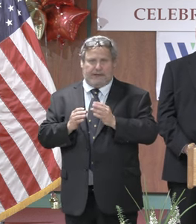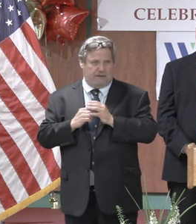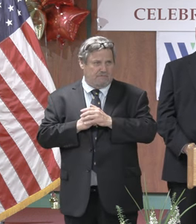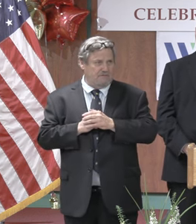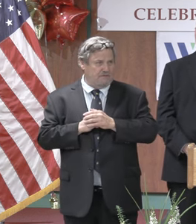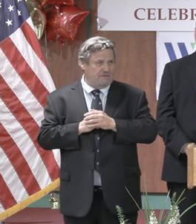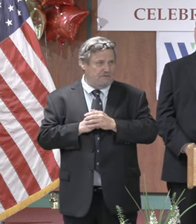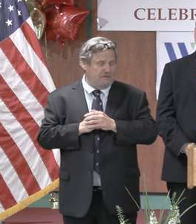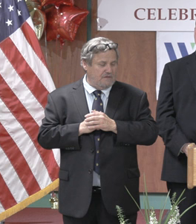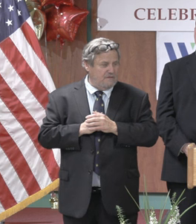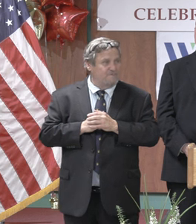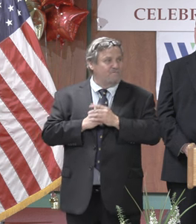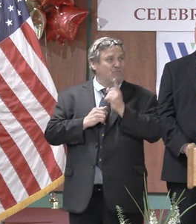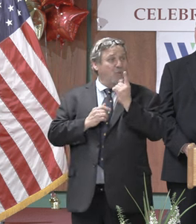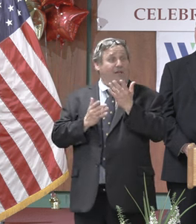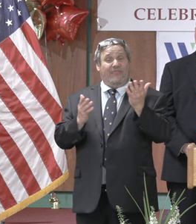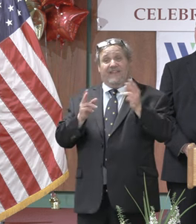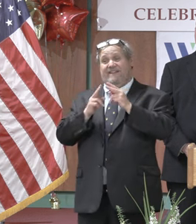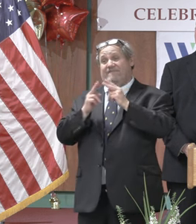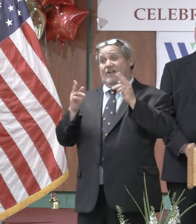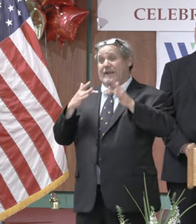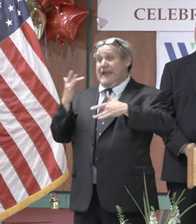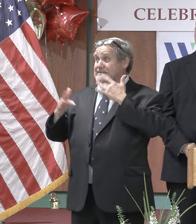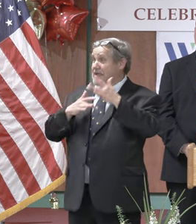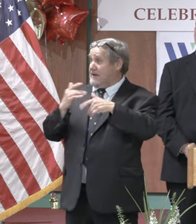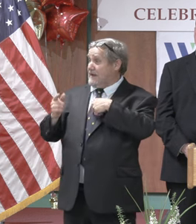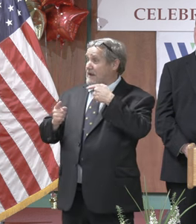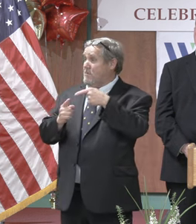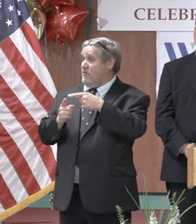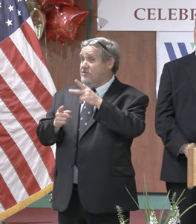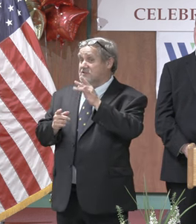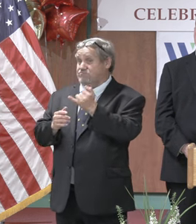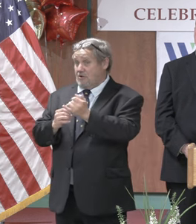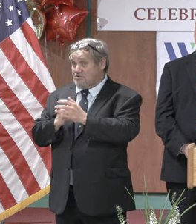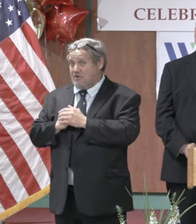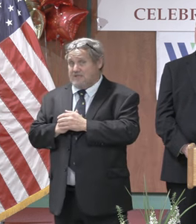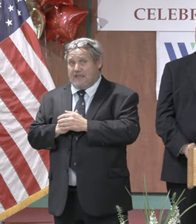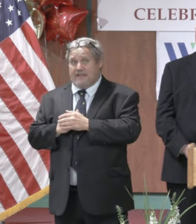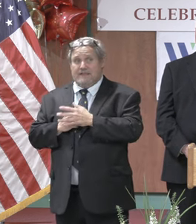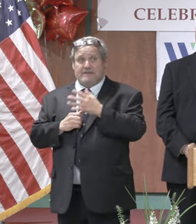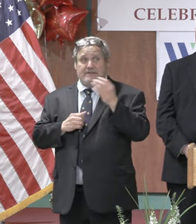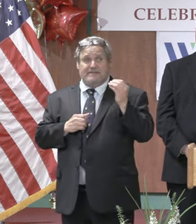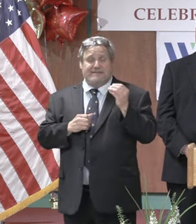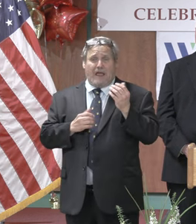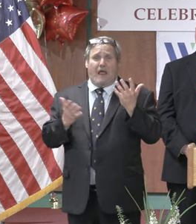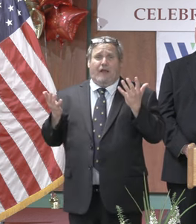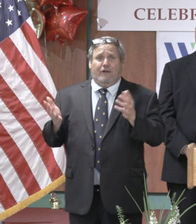communities as well as hearing seniors who will be living in this unit